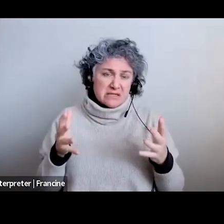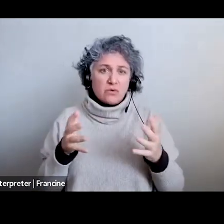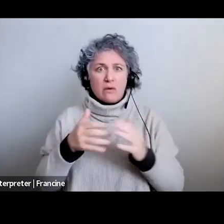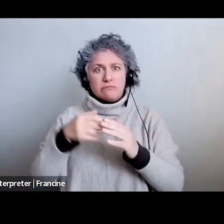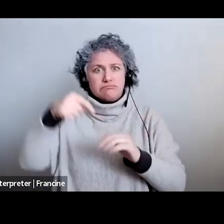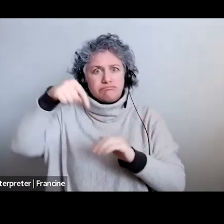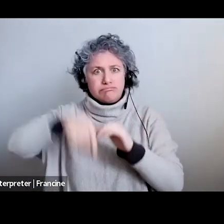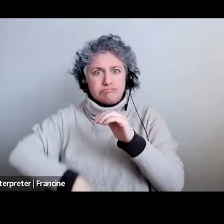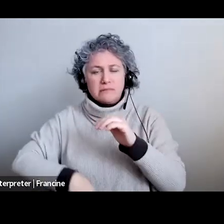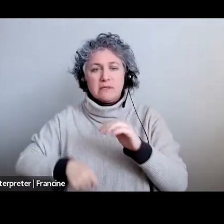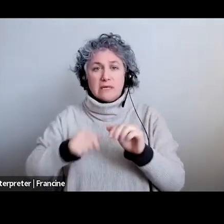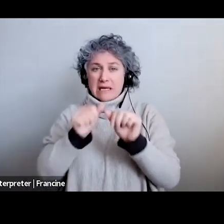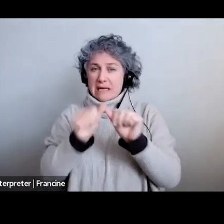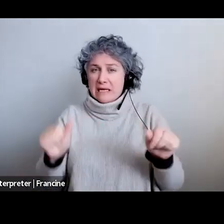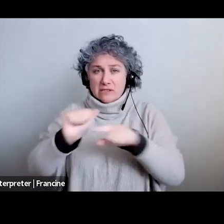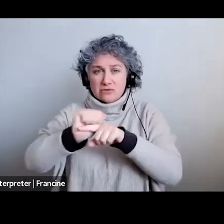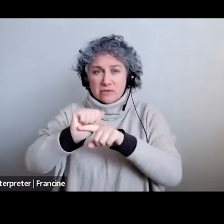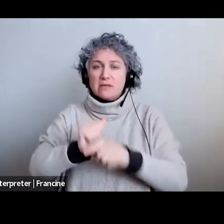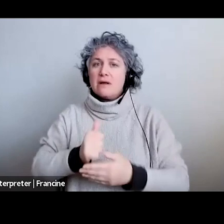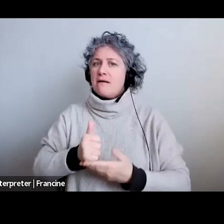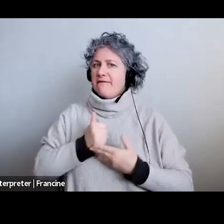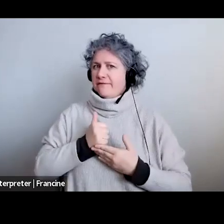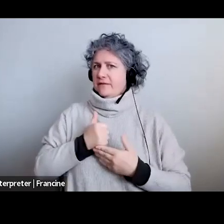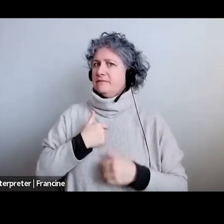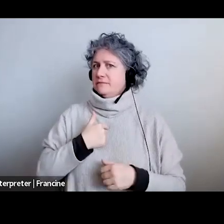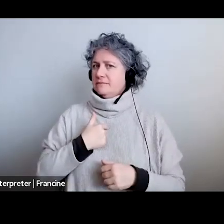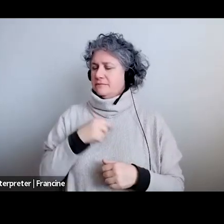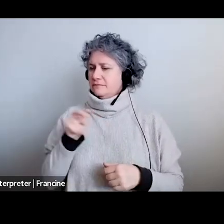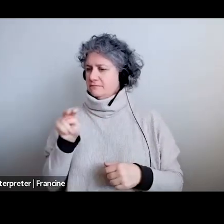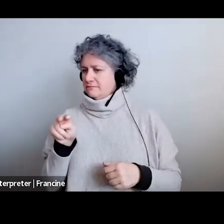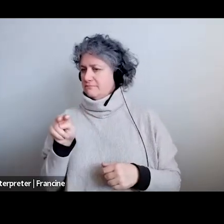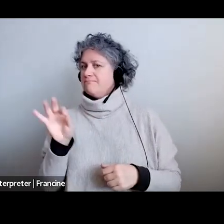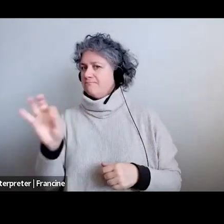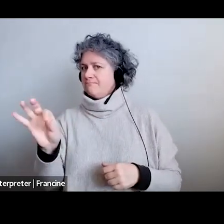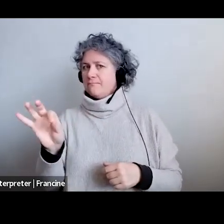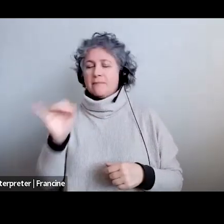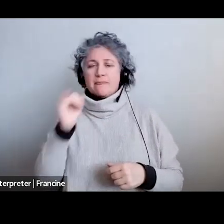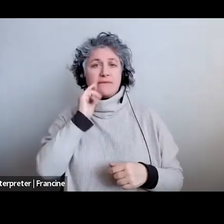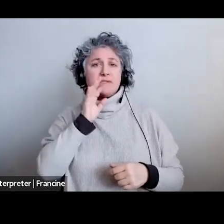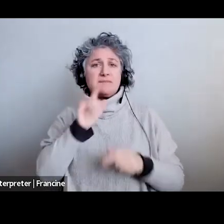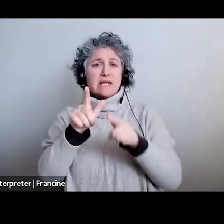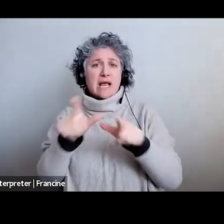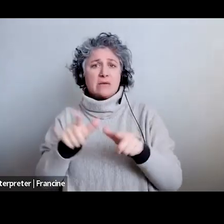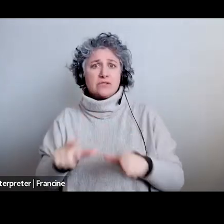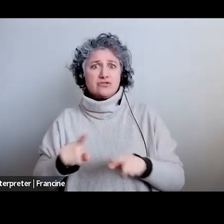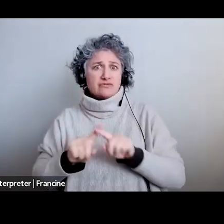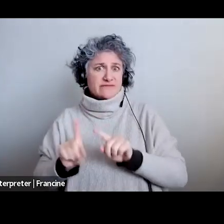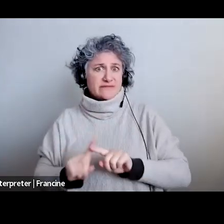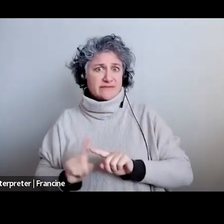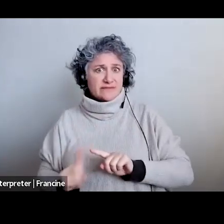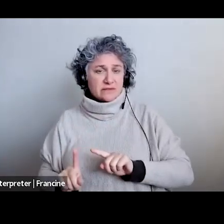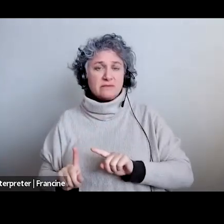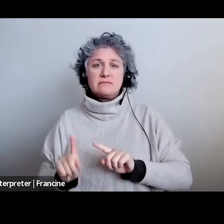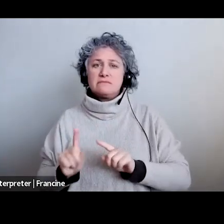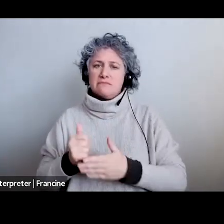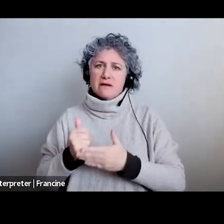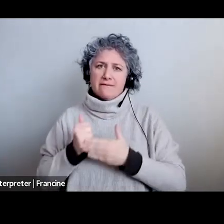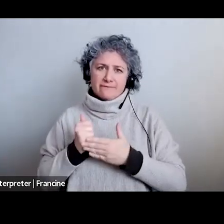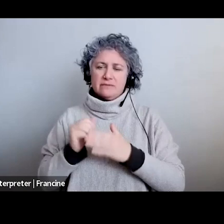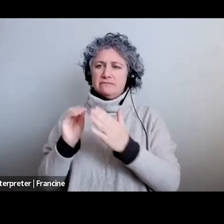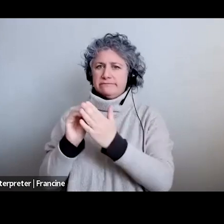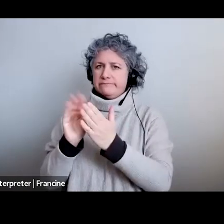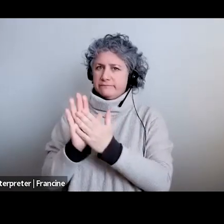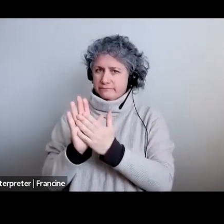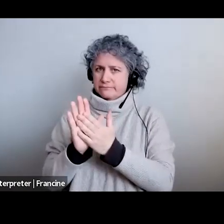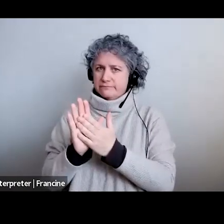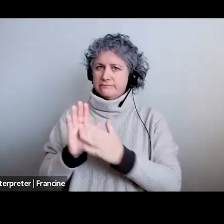training it's helpful it's helpful if you speak certain languages that's helpful to have you know anything that would